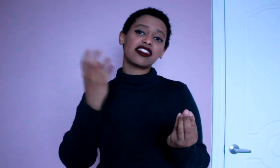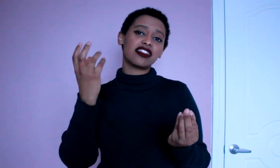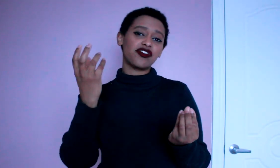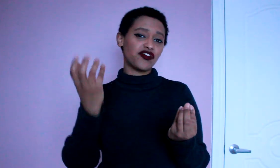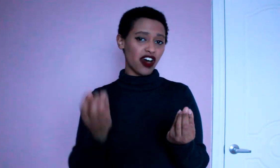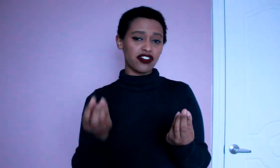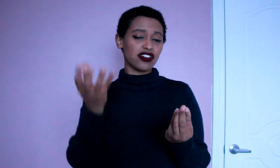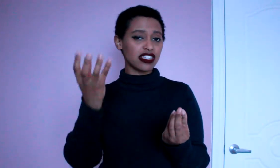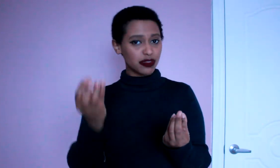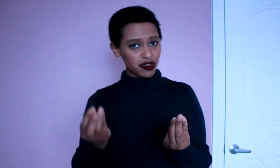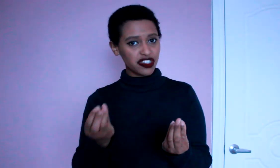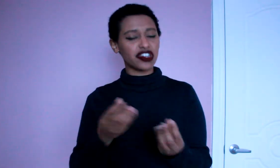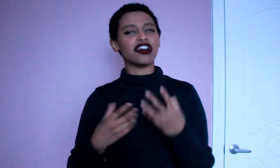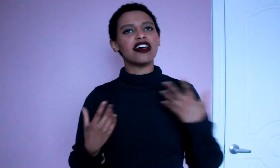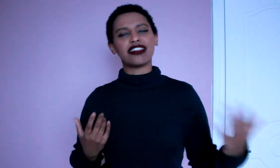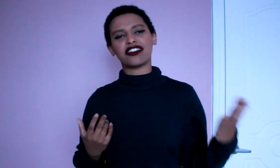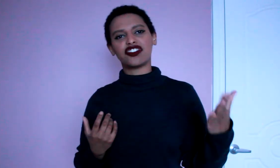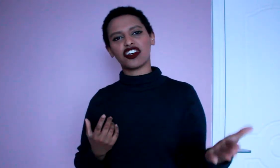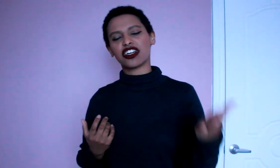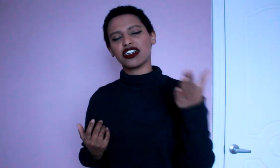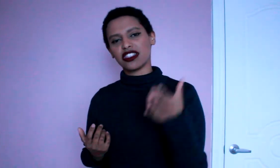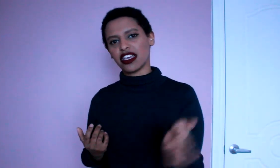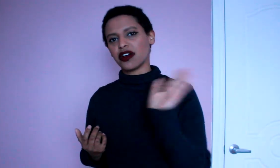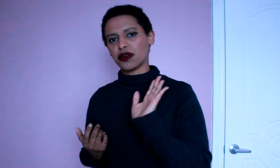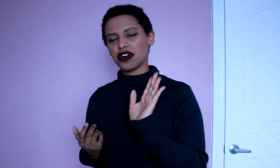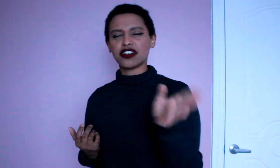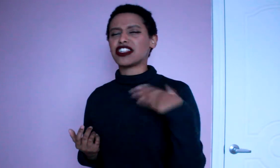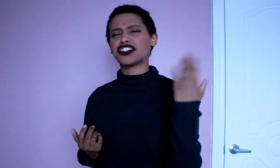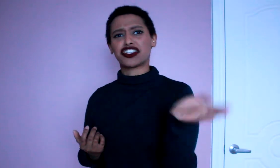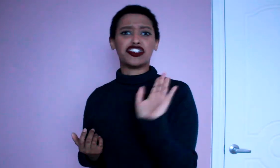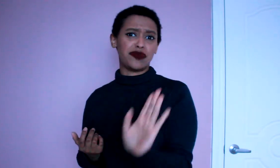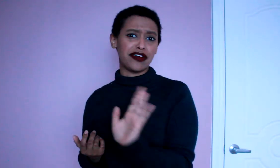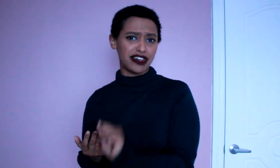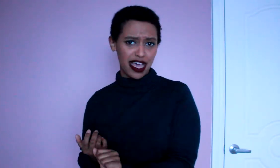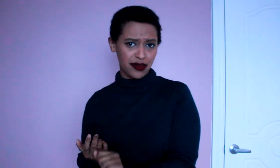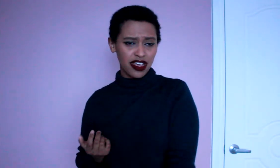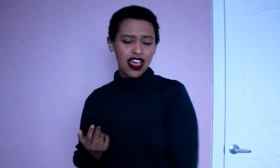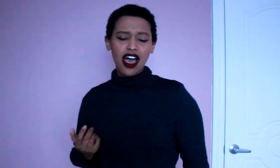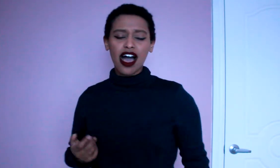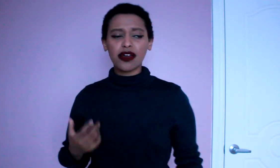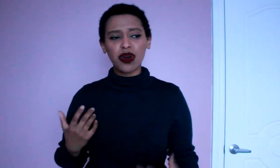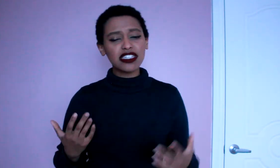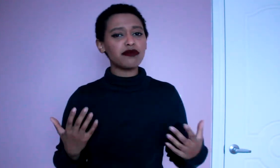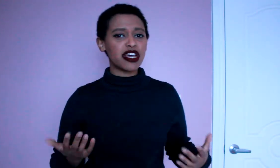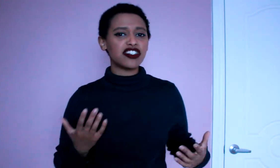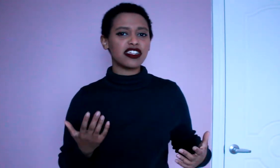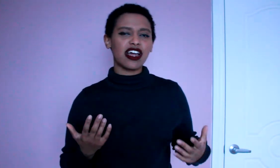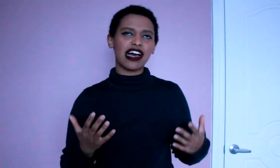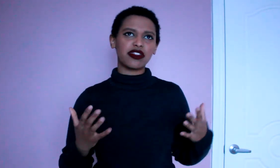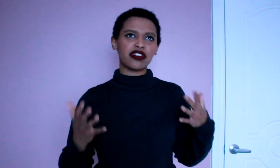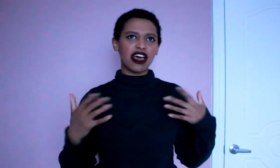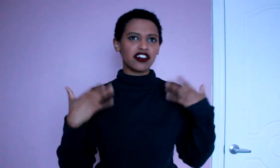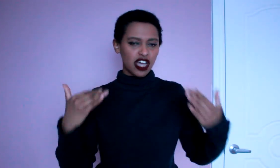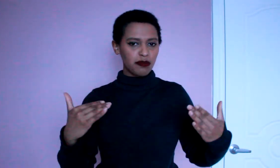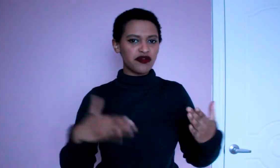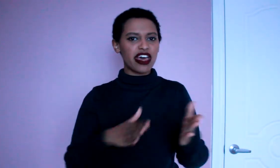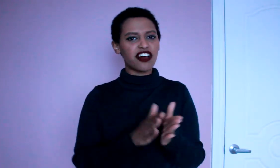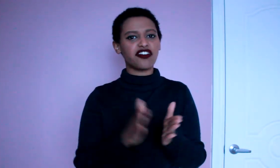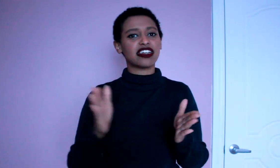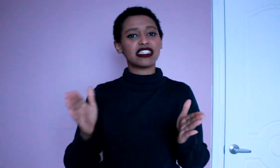the father not splinter that took Leo I'm sorry they took the shredder down I want to mention out on top of that how far he's